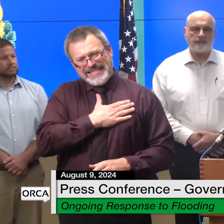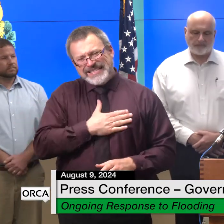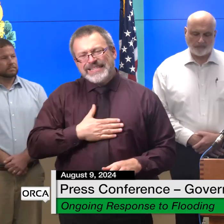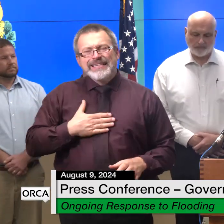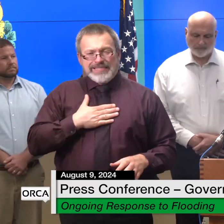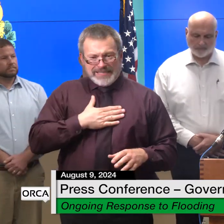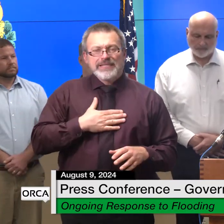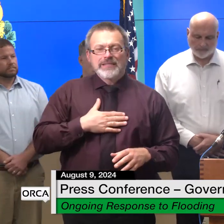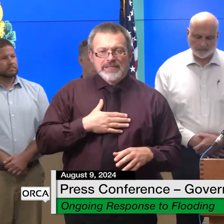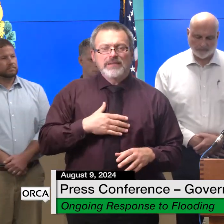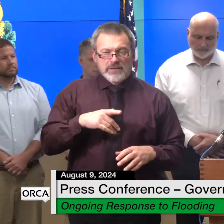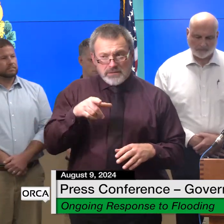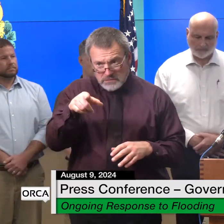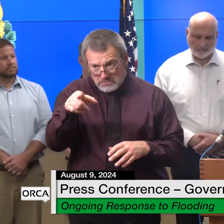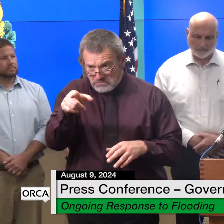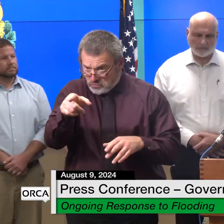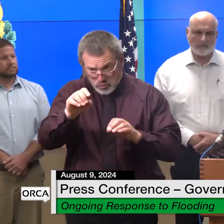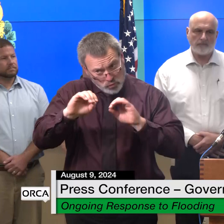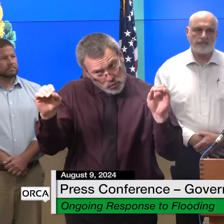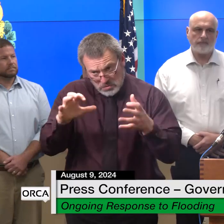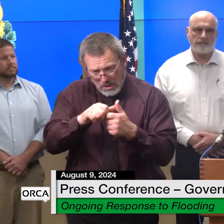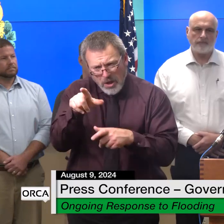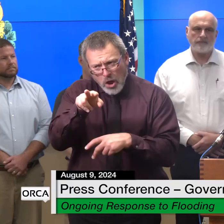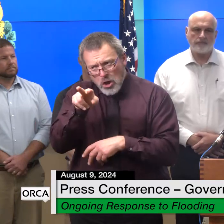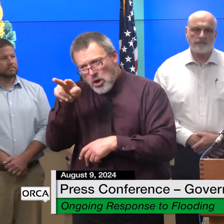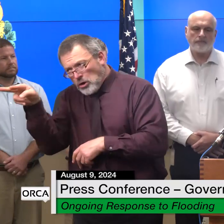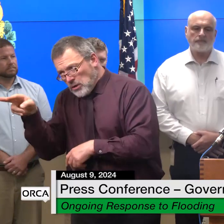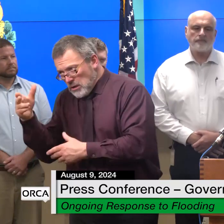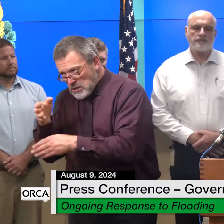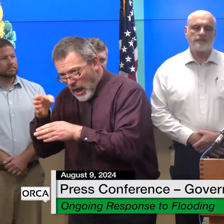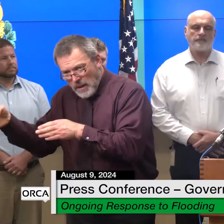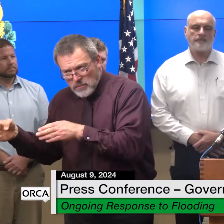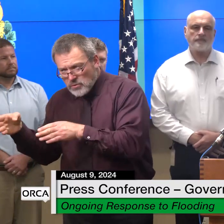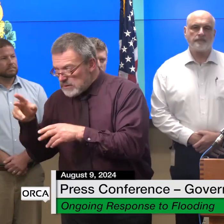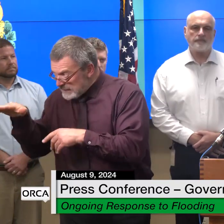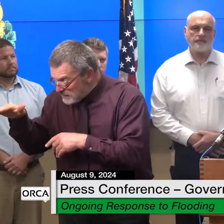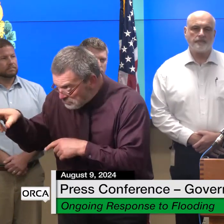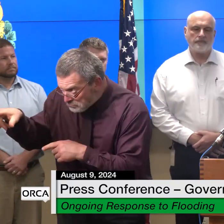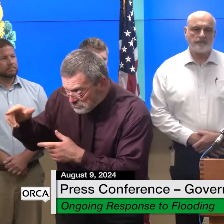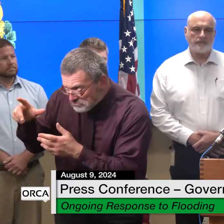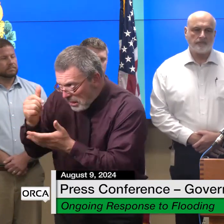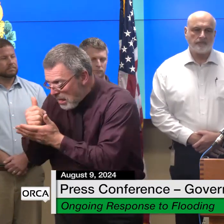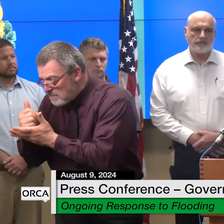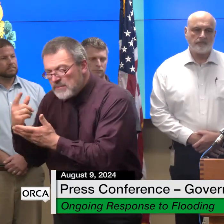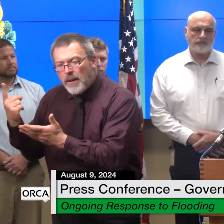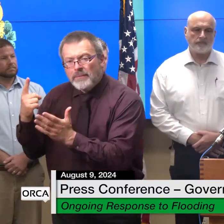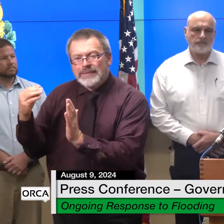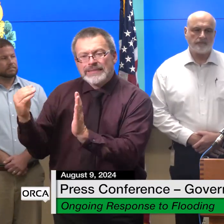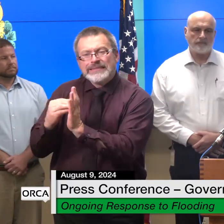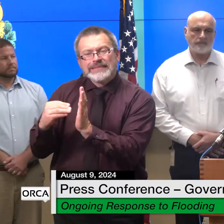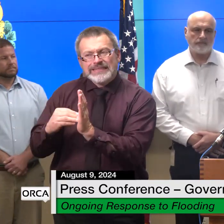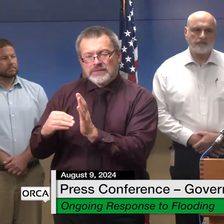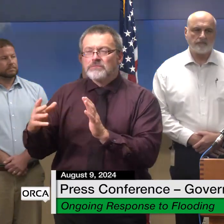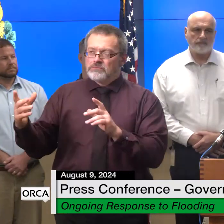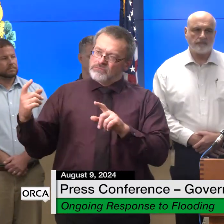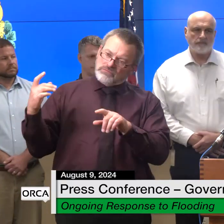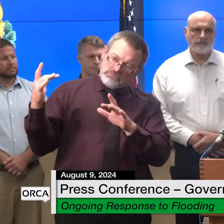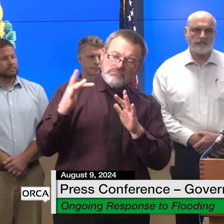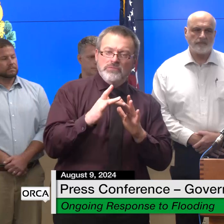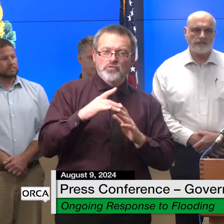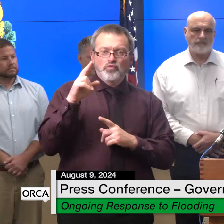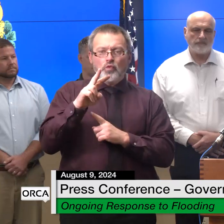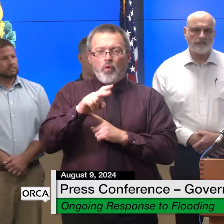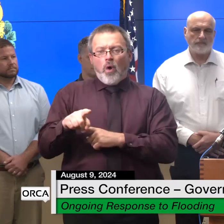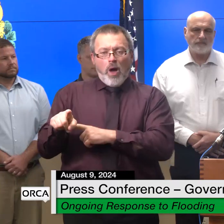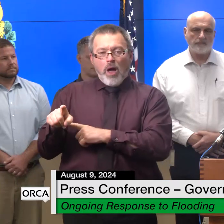fellow vermonters by documenting your damage on 211 you can go online at vermont211